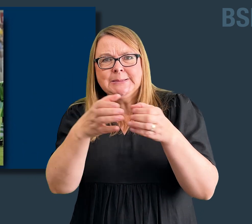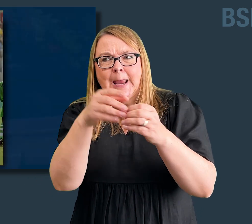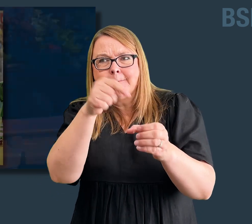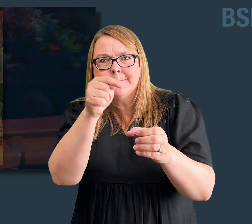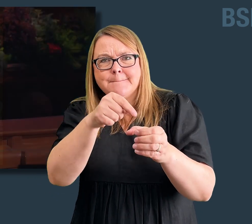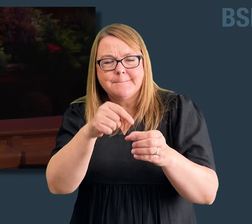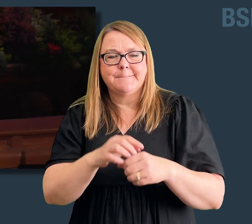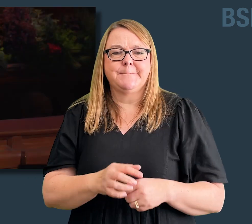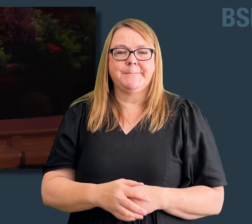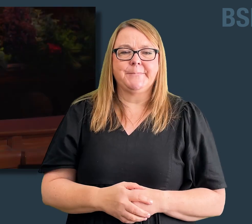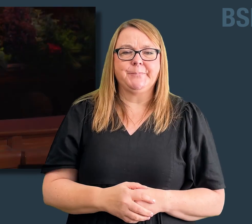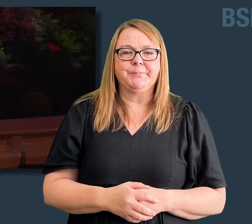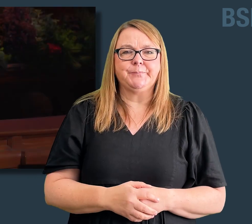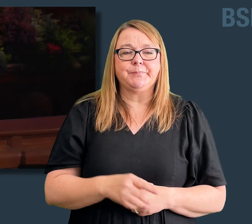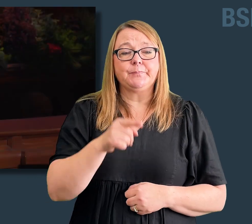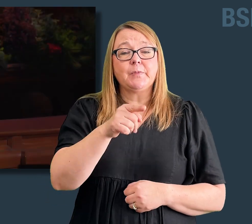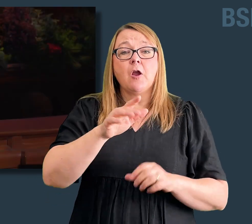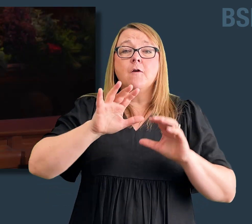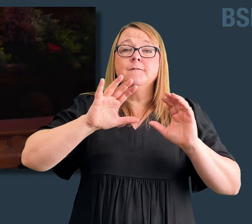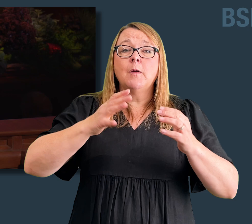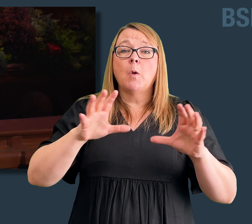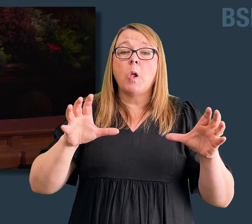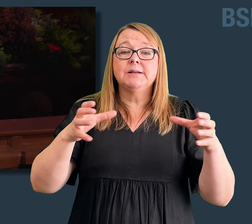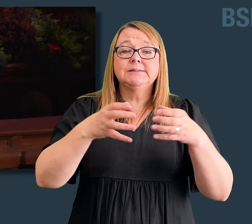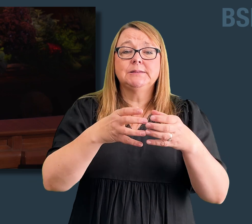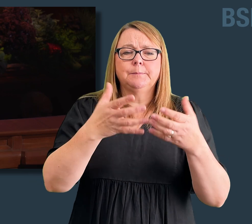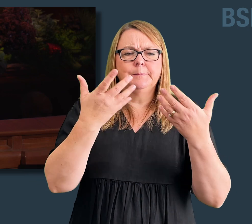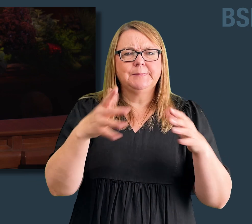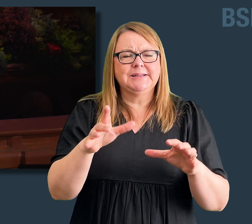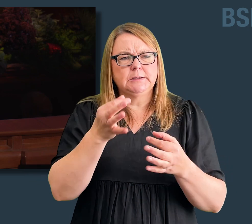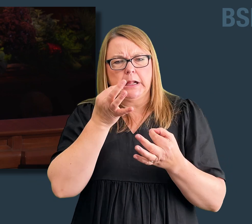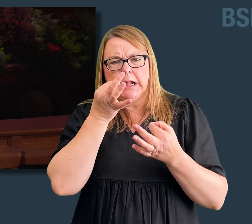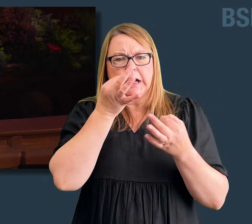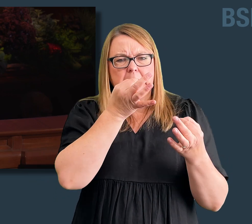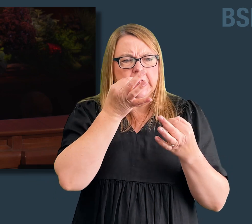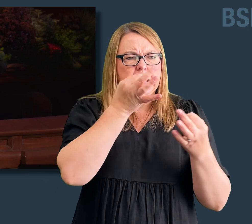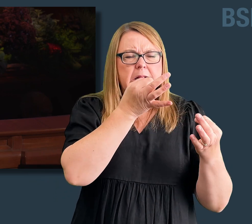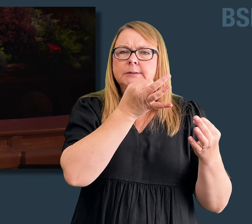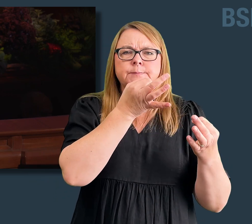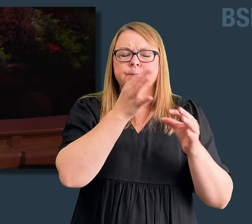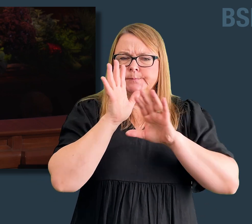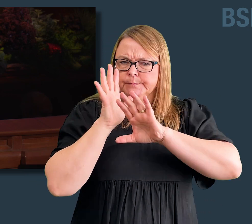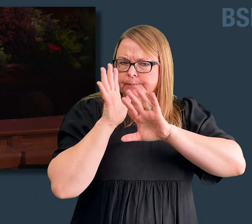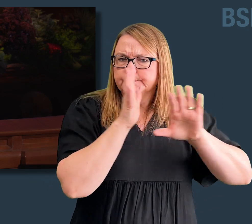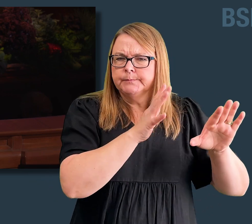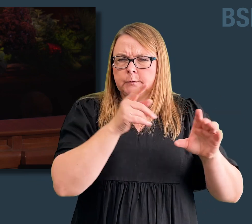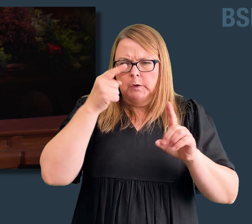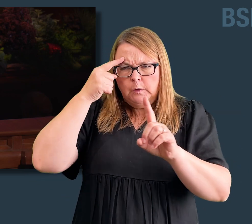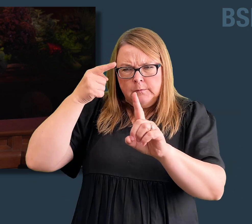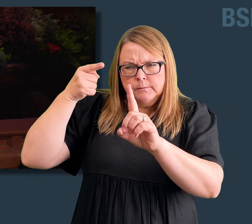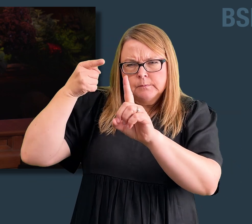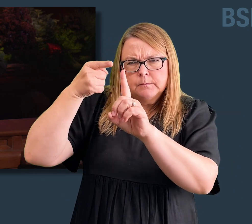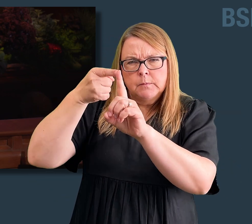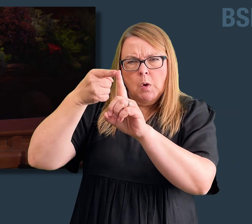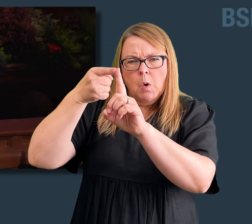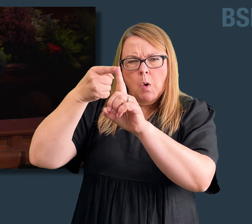Once the football team learned to ignore the many distractions facing them and focused on their goal,